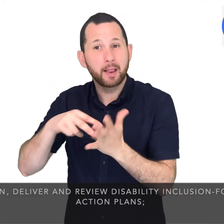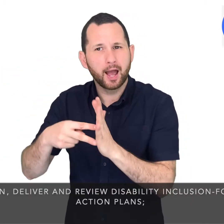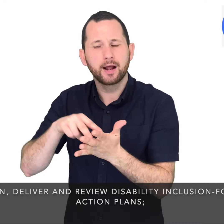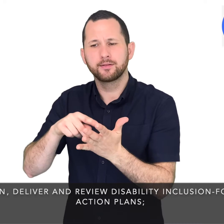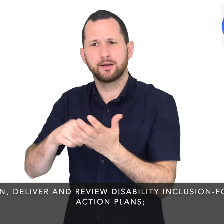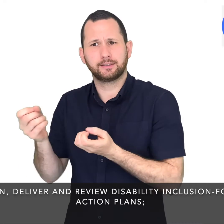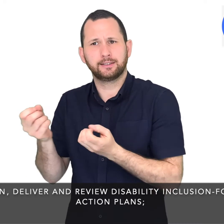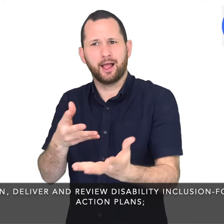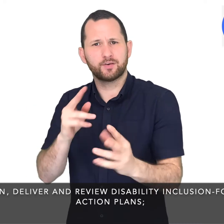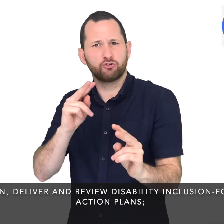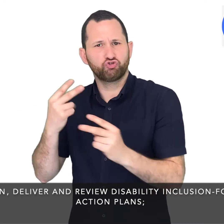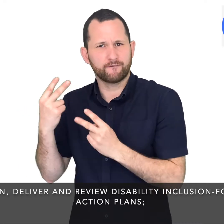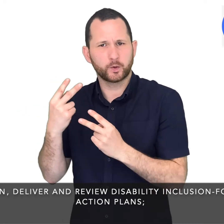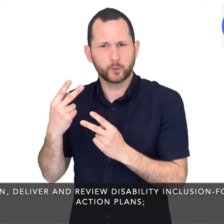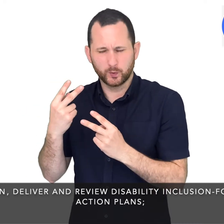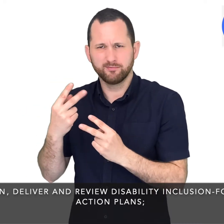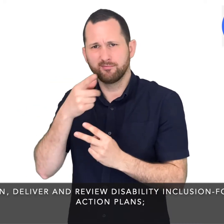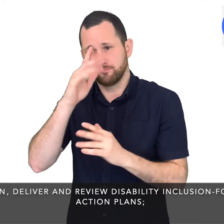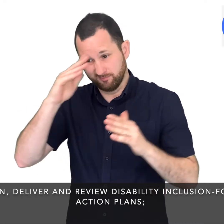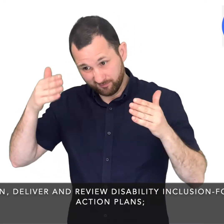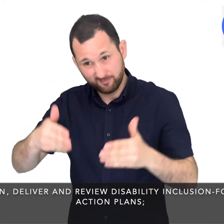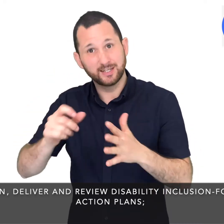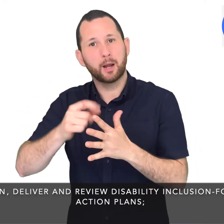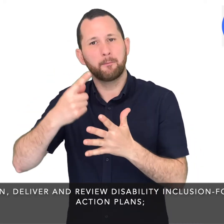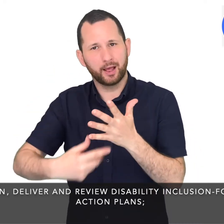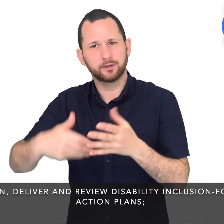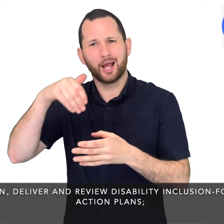deliver and review Disability Inclusion Focused Action Plans